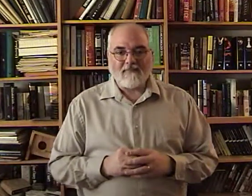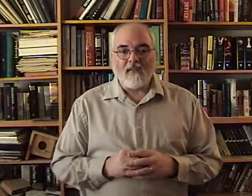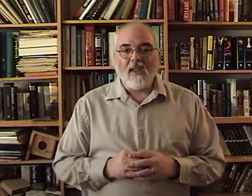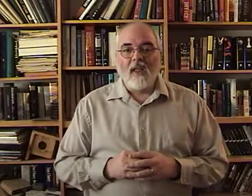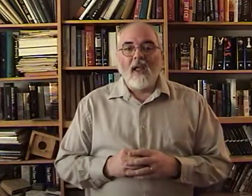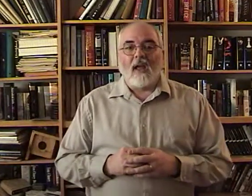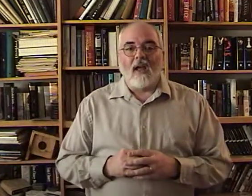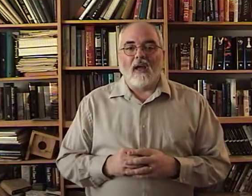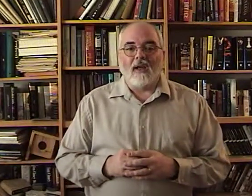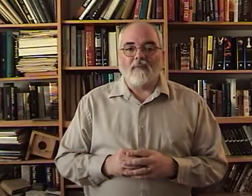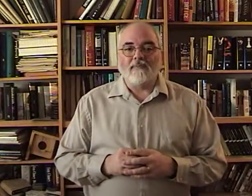Um.